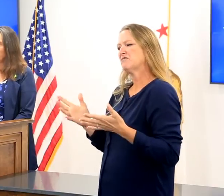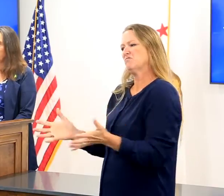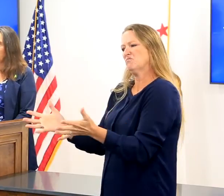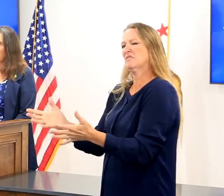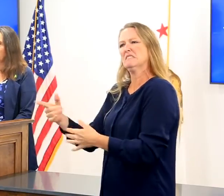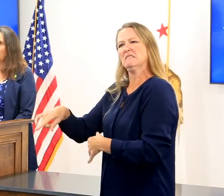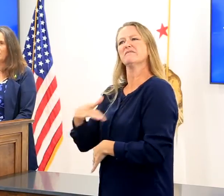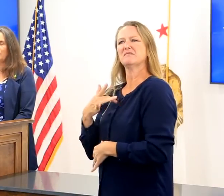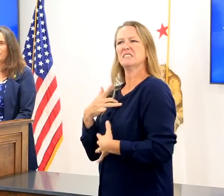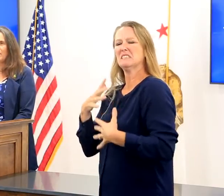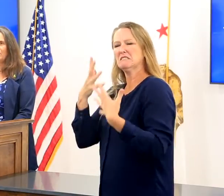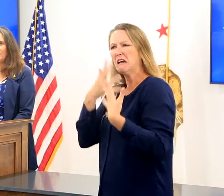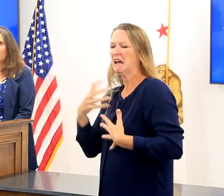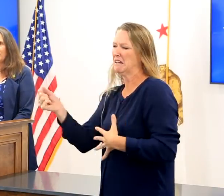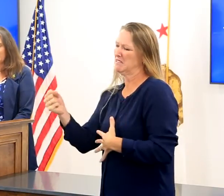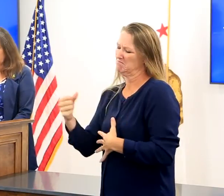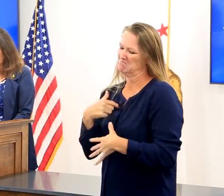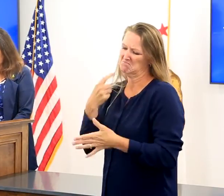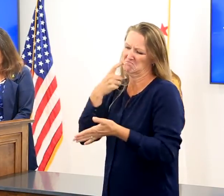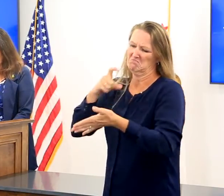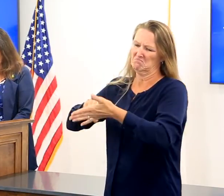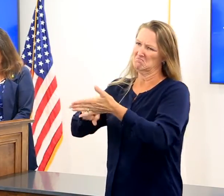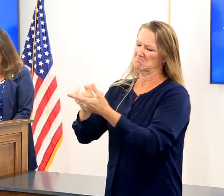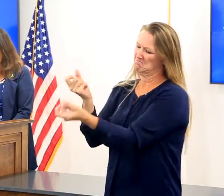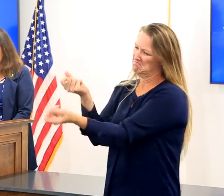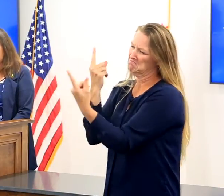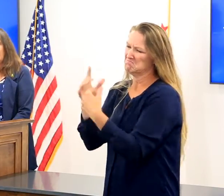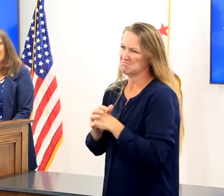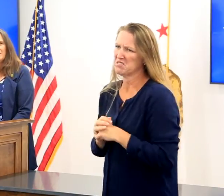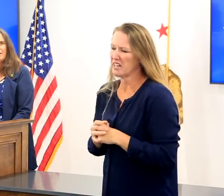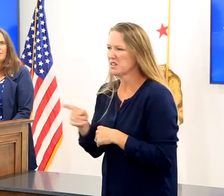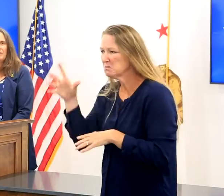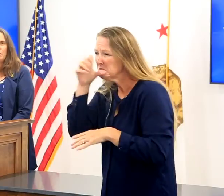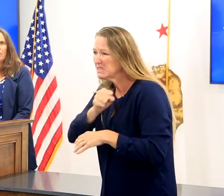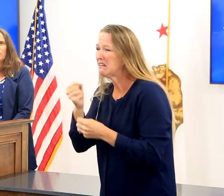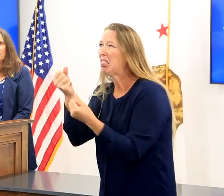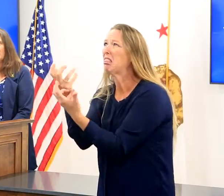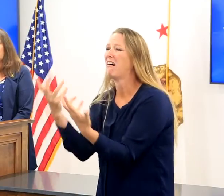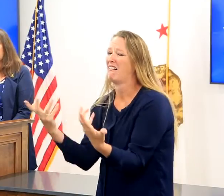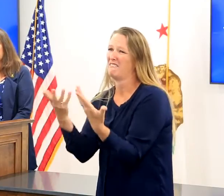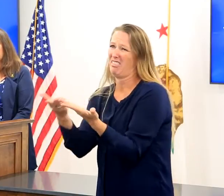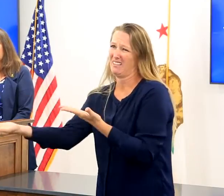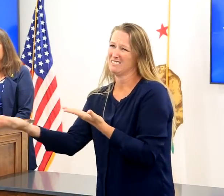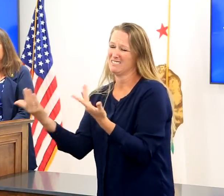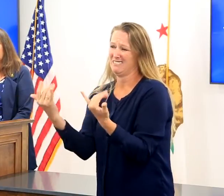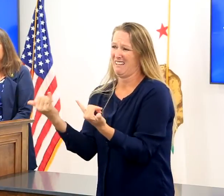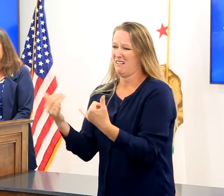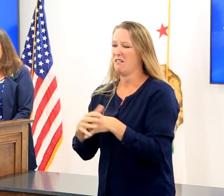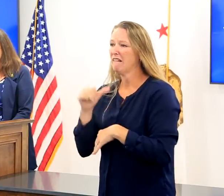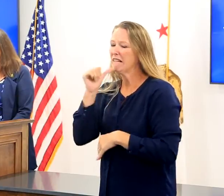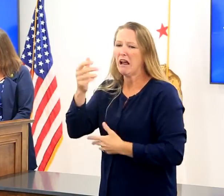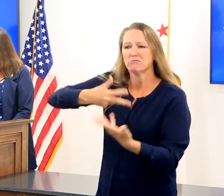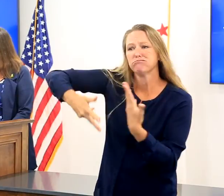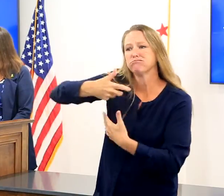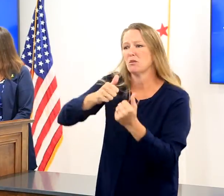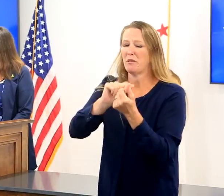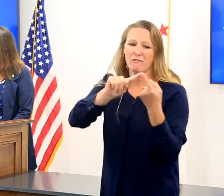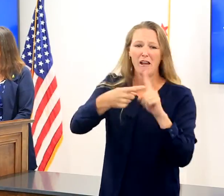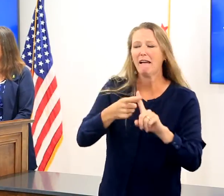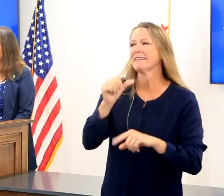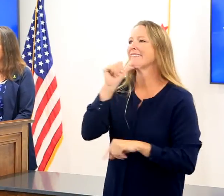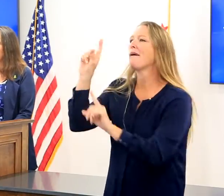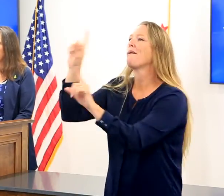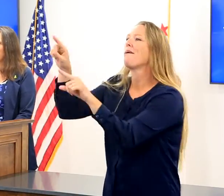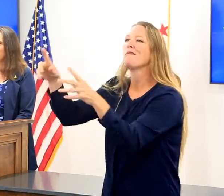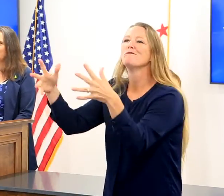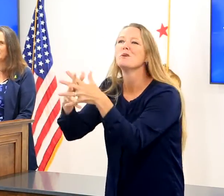While they're missing out on seeing friends and going to football games, these may not seem as important to adults but remember our kids